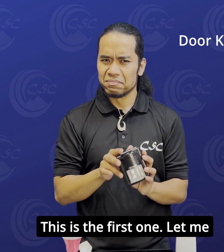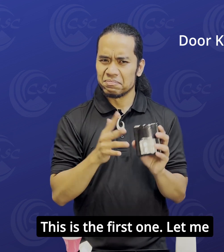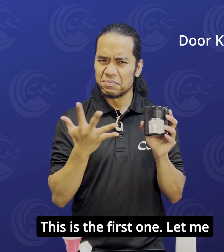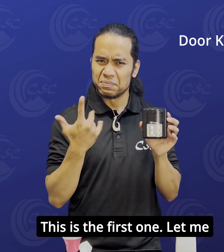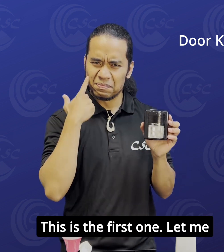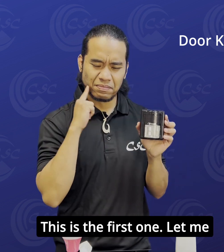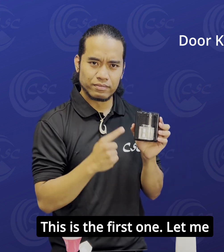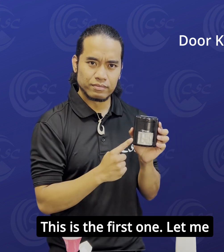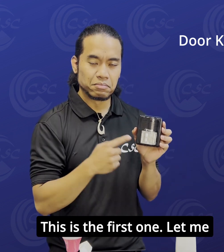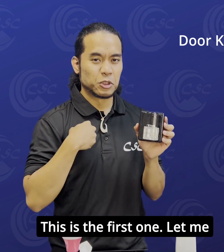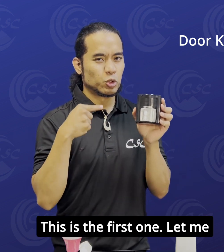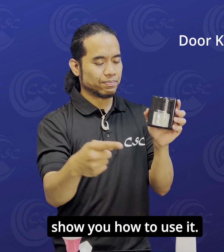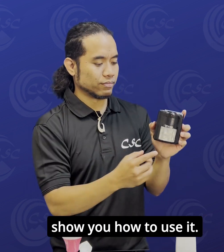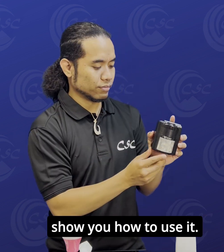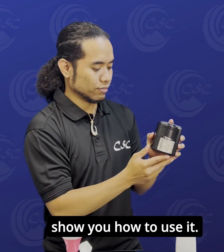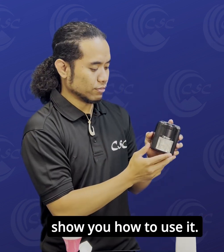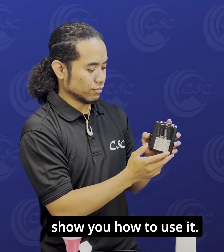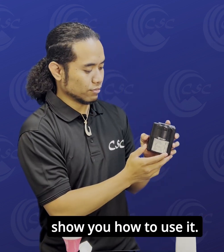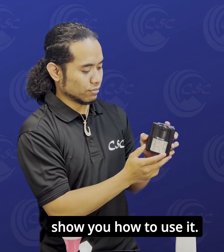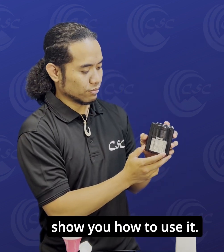the first one. Let me show you how to use it.